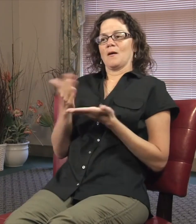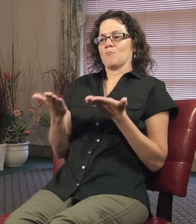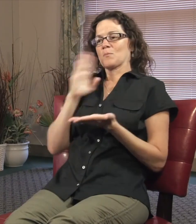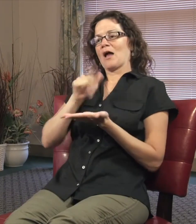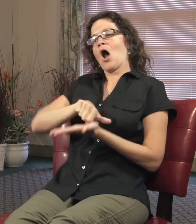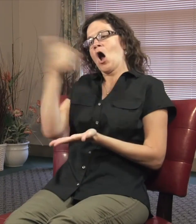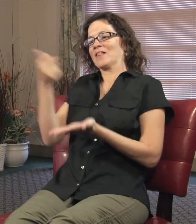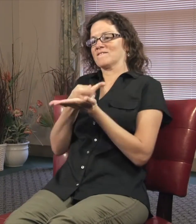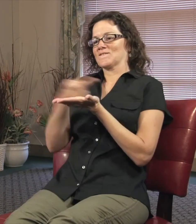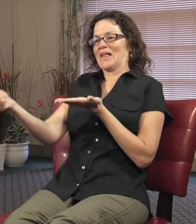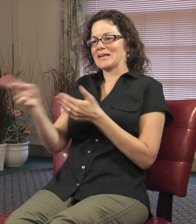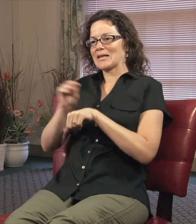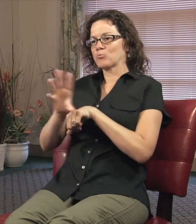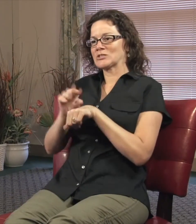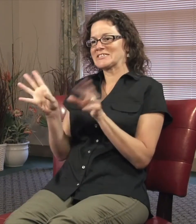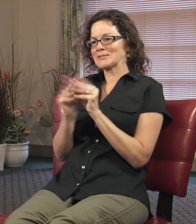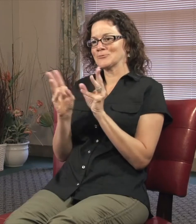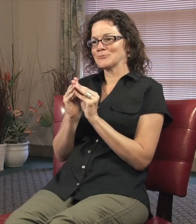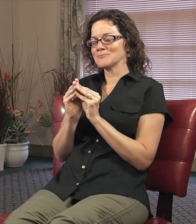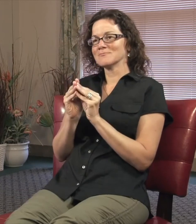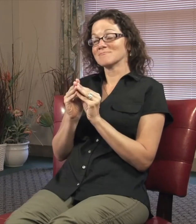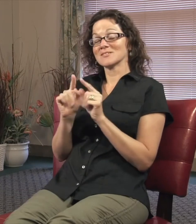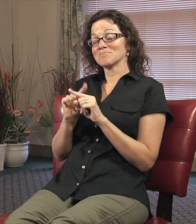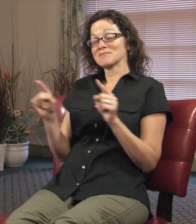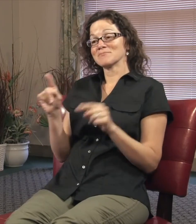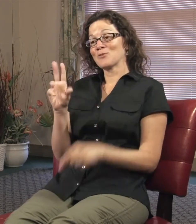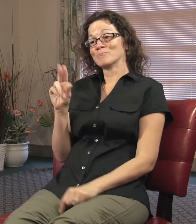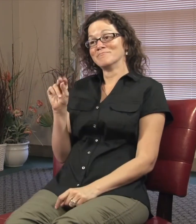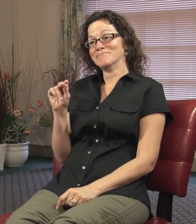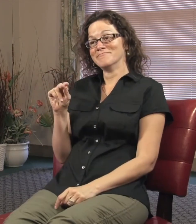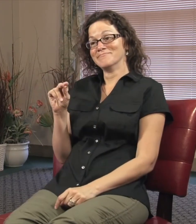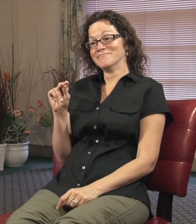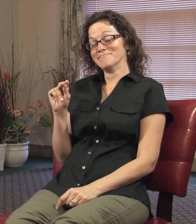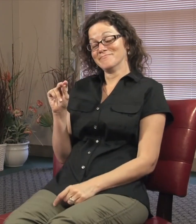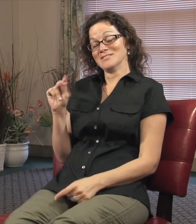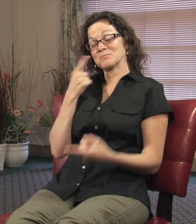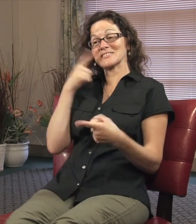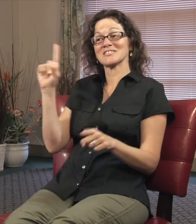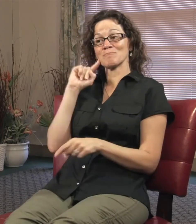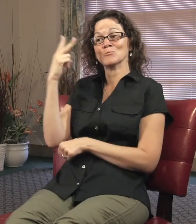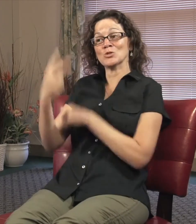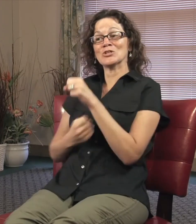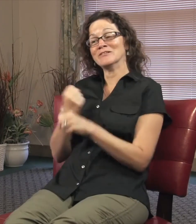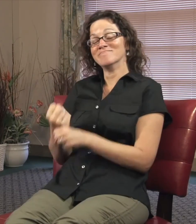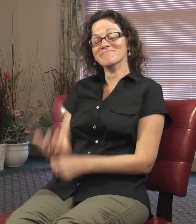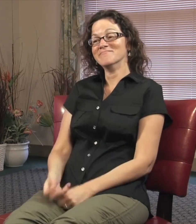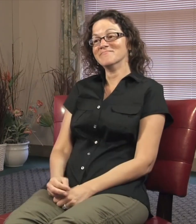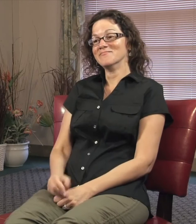Truly, was scared to death it would be another failure. But it wasn't. It was very successful, and it